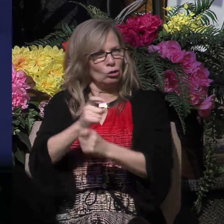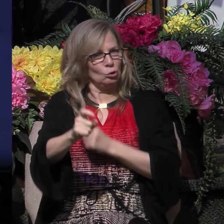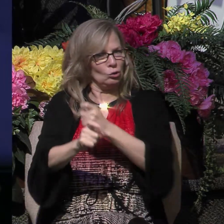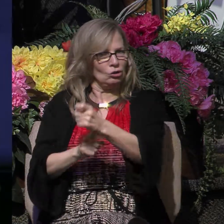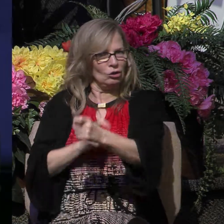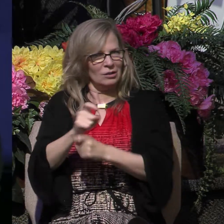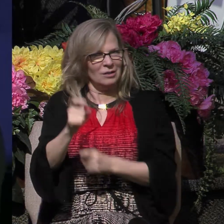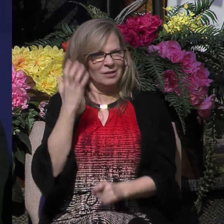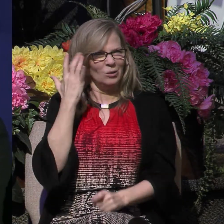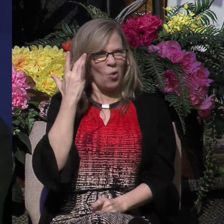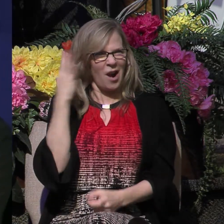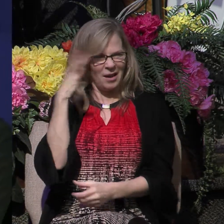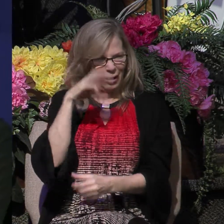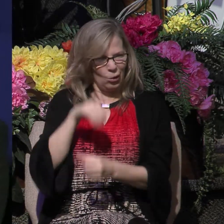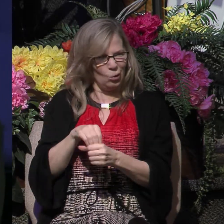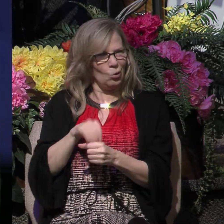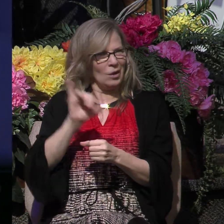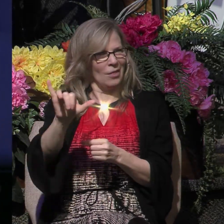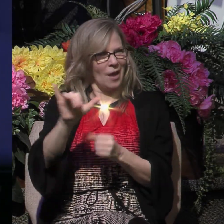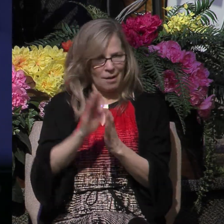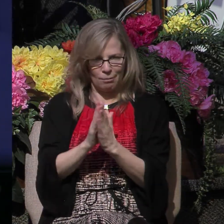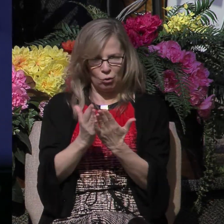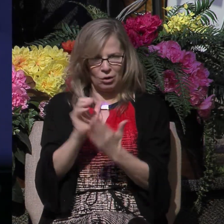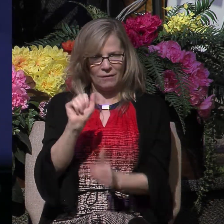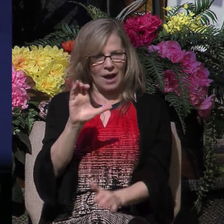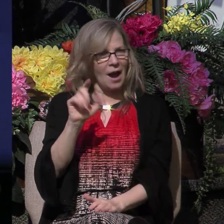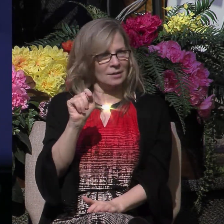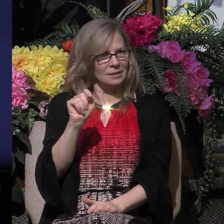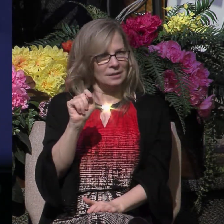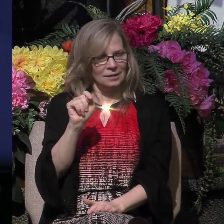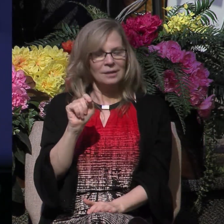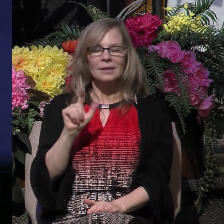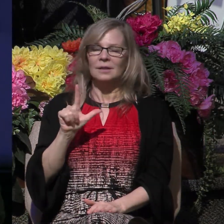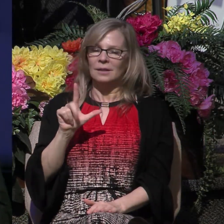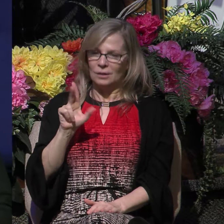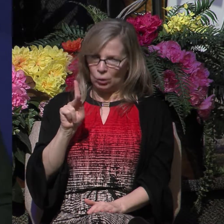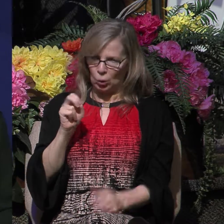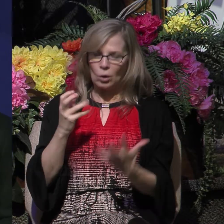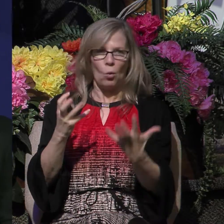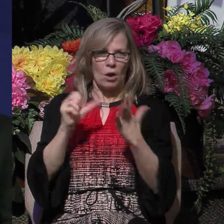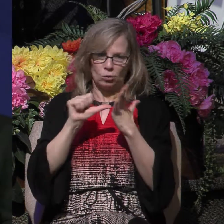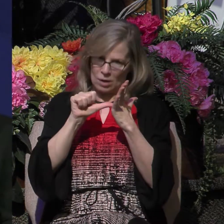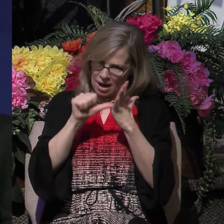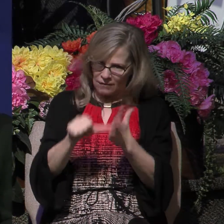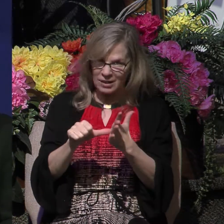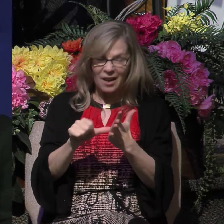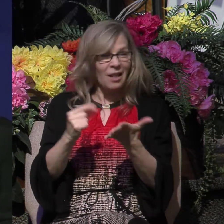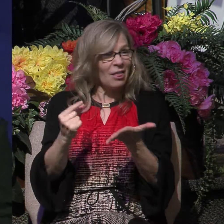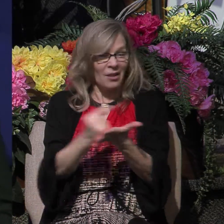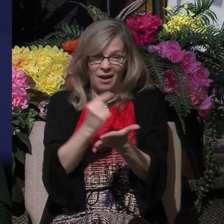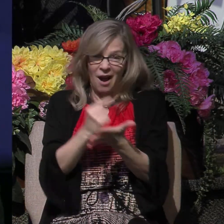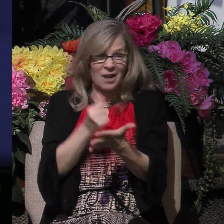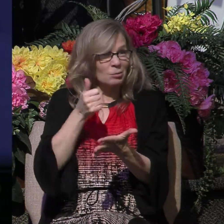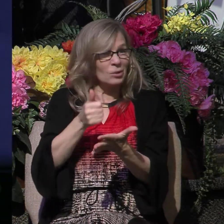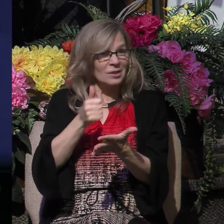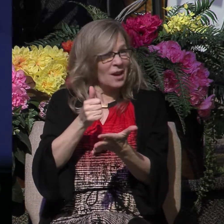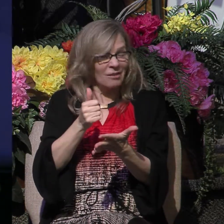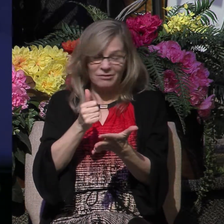continuously throughout the book of Acts, that the gospel will not be halted, it will not be hindered in any